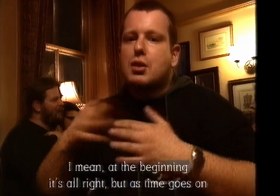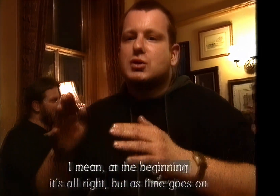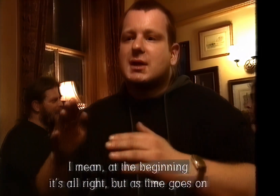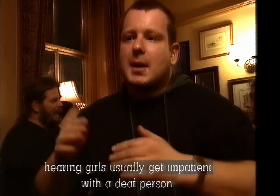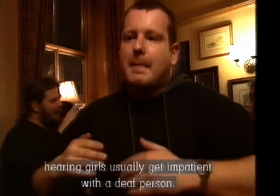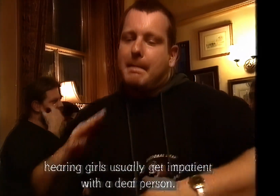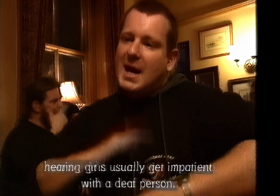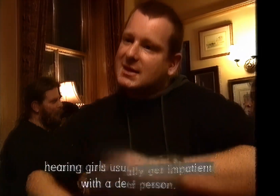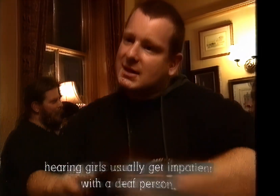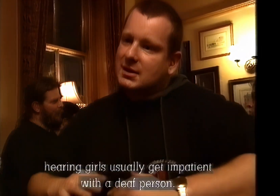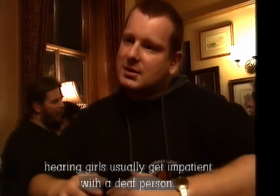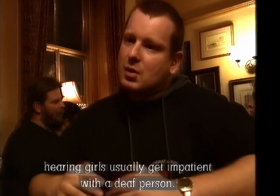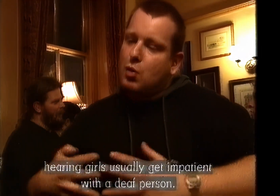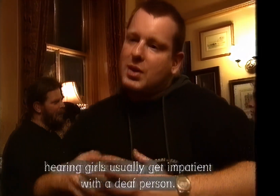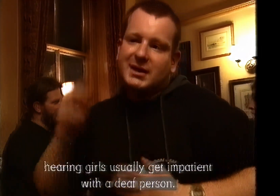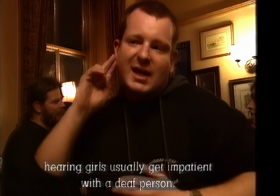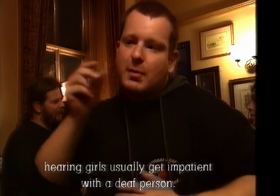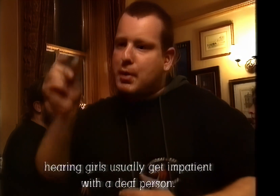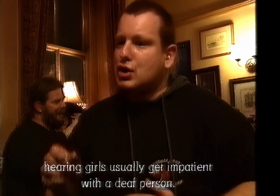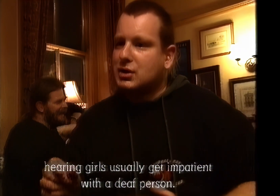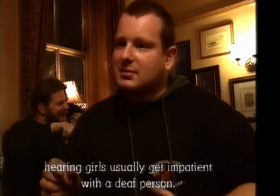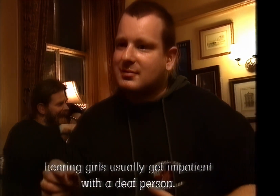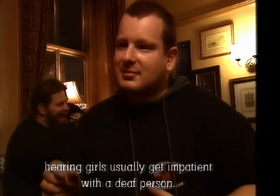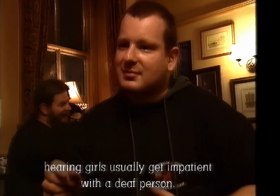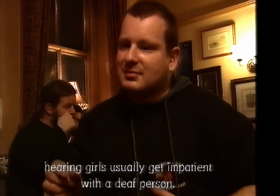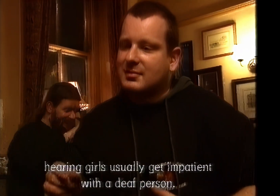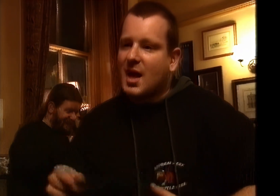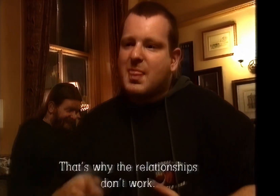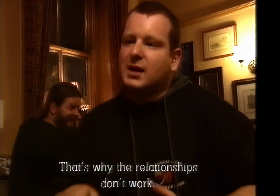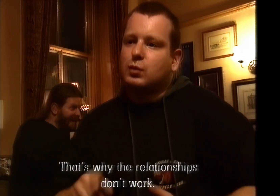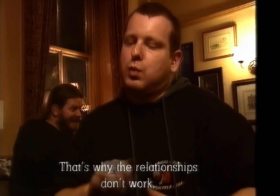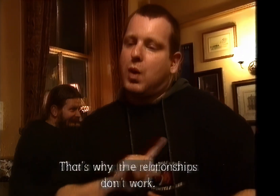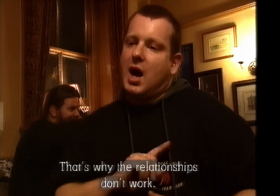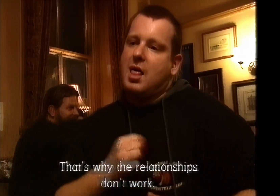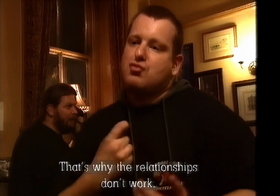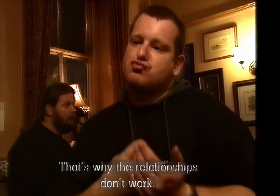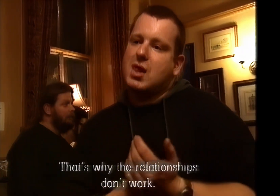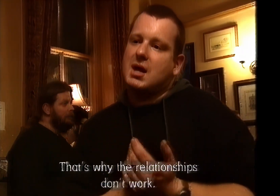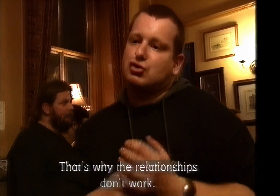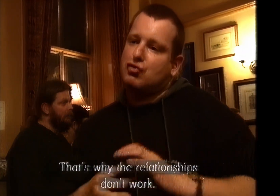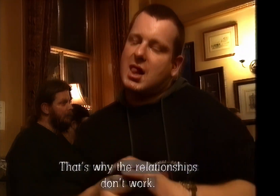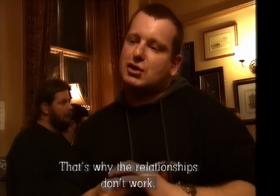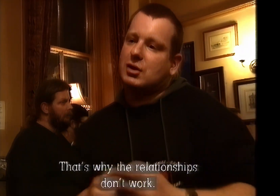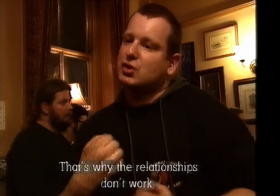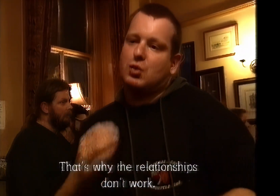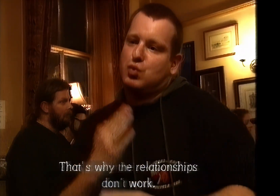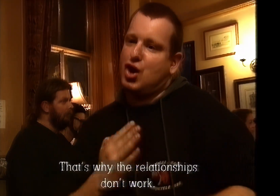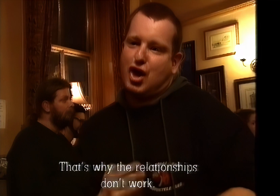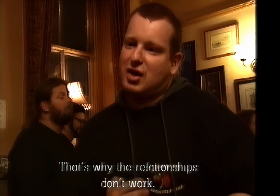Hearing girls usually get impatient. With a deaf person. And that's why the relationships don't work.